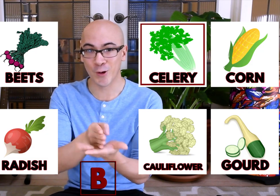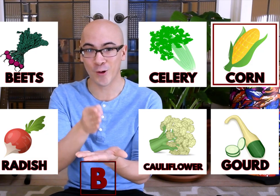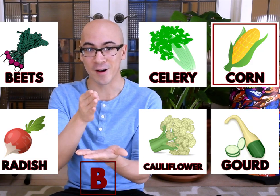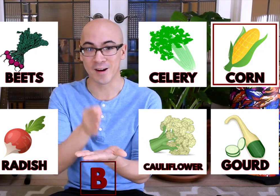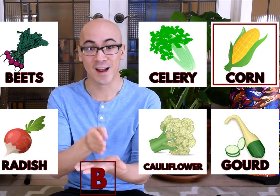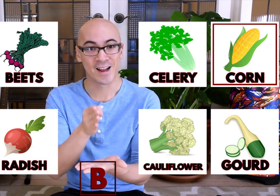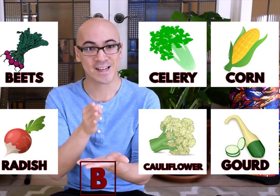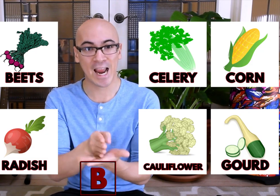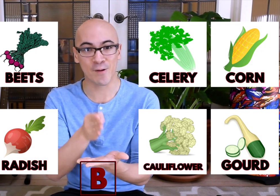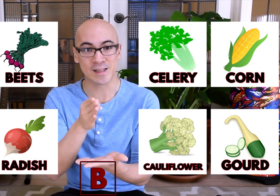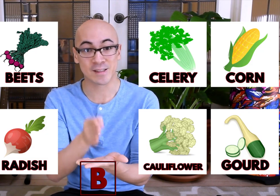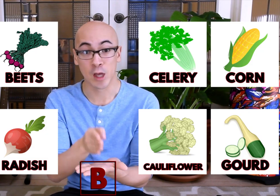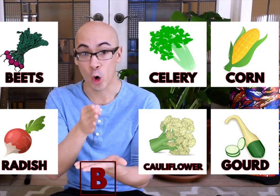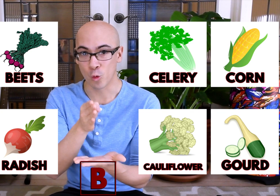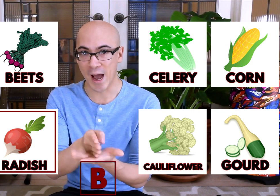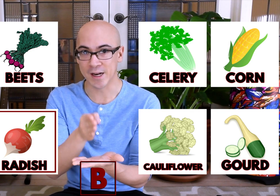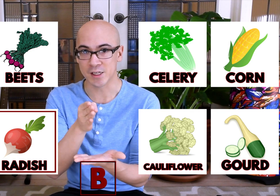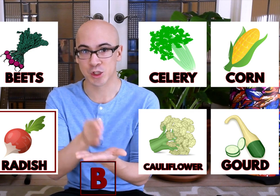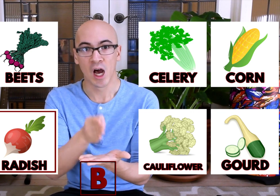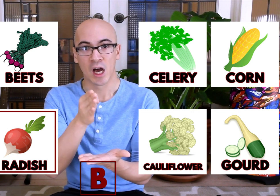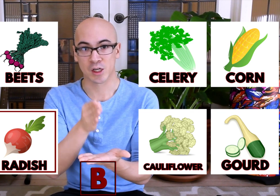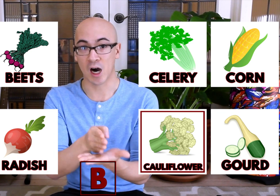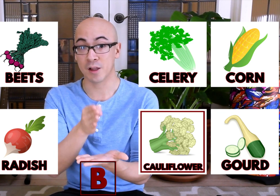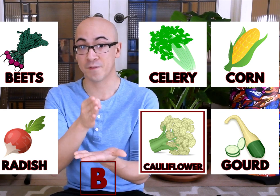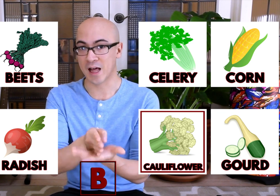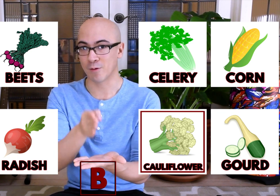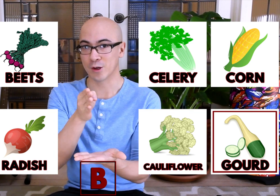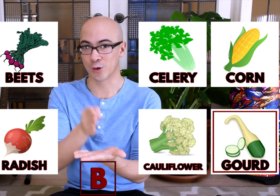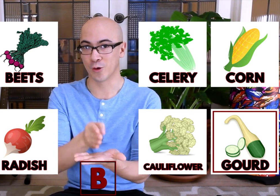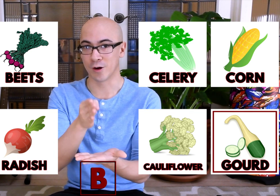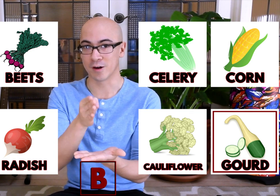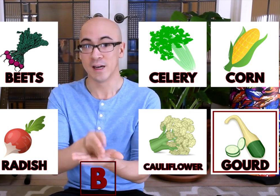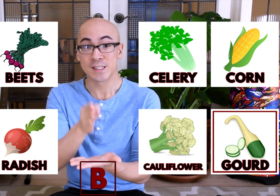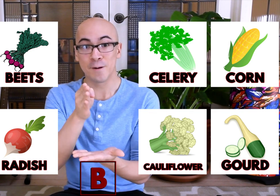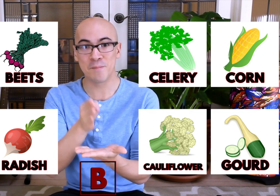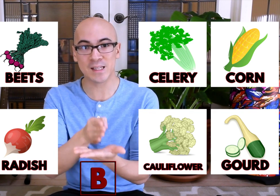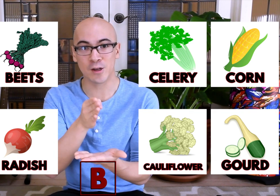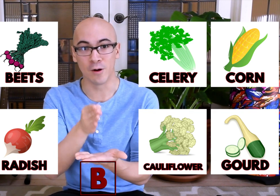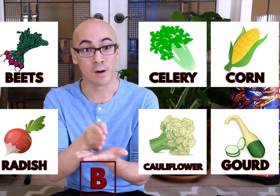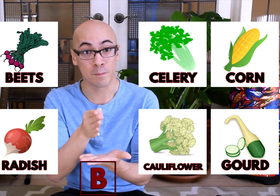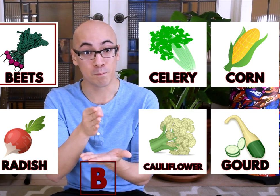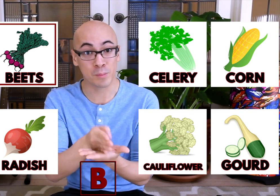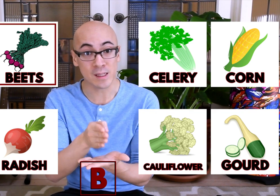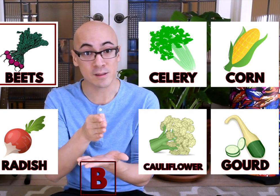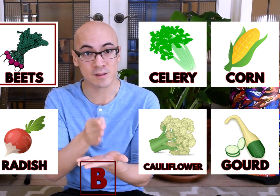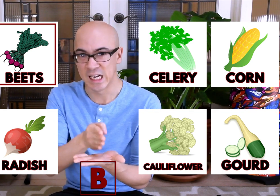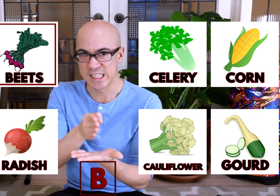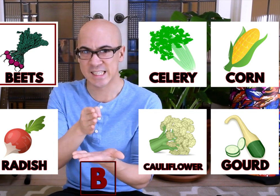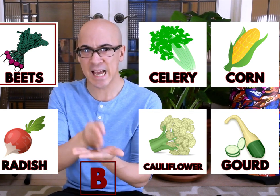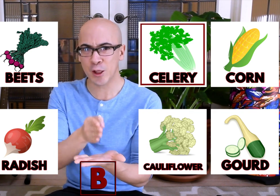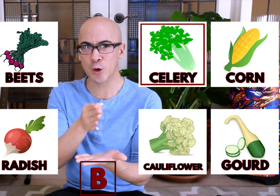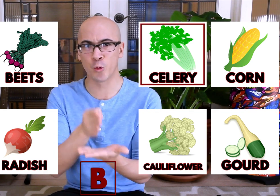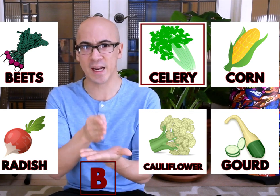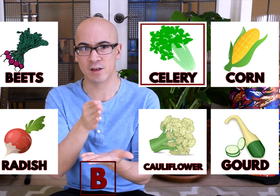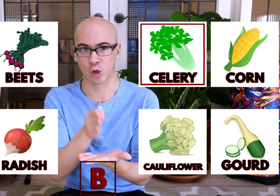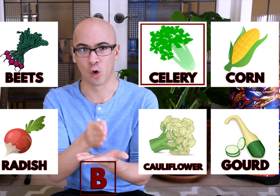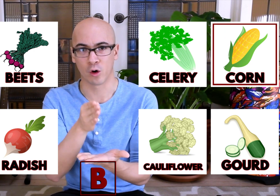corn. Carrots, radish, cauliflower, gourd. Tomato, beets, celery, corn.